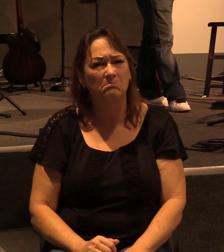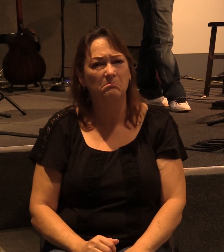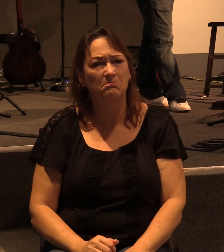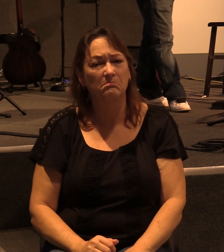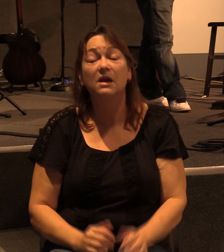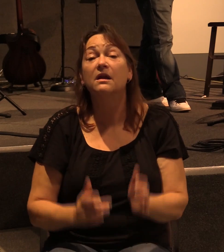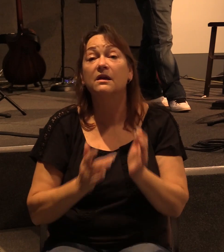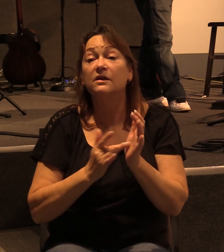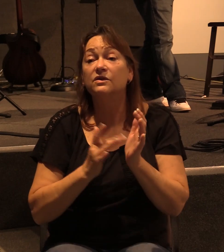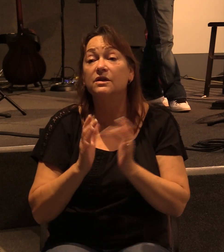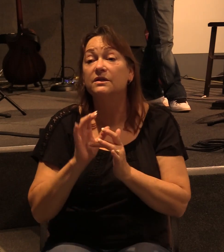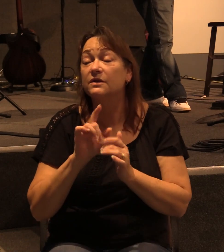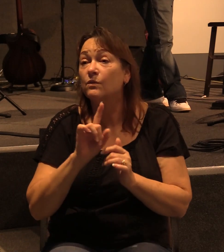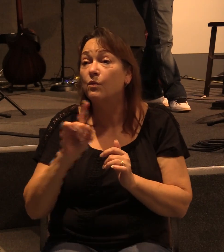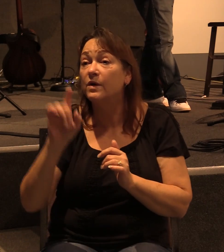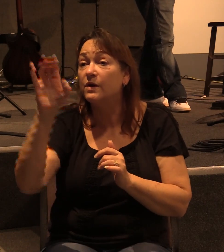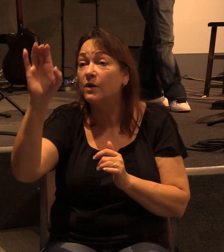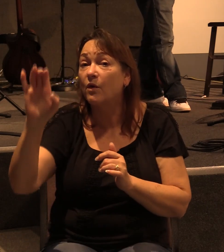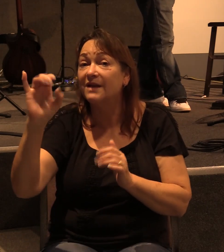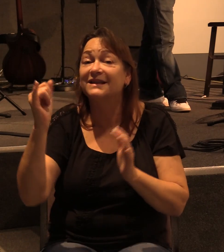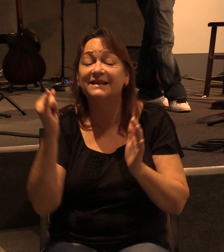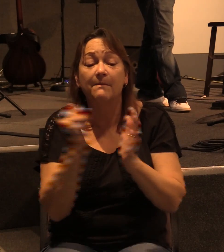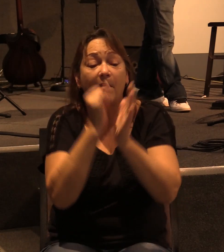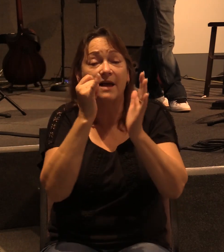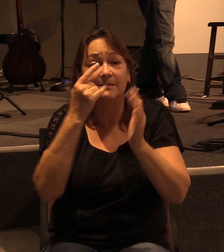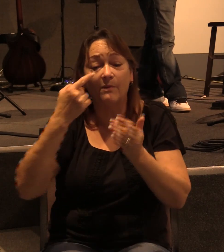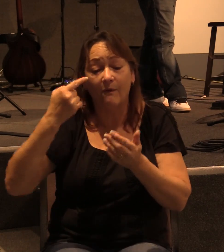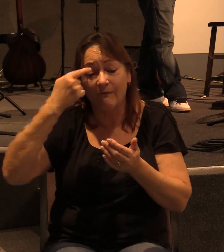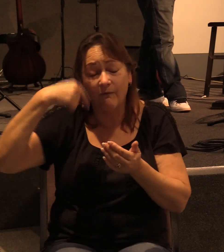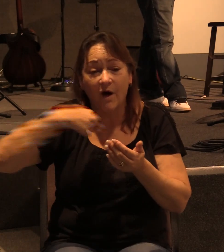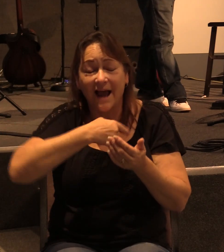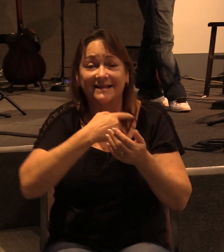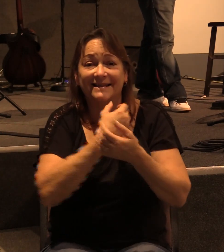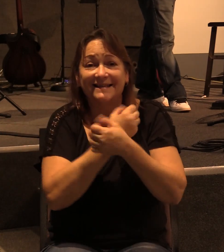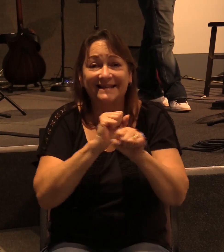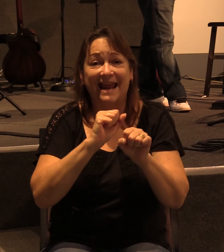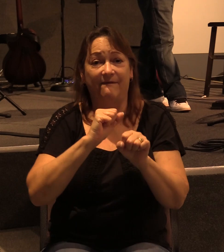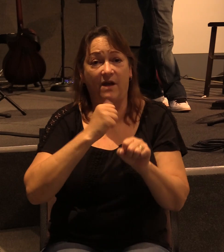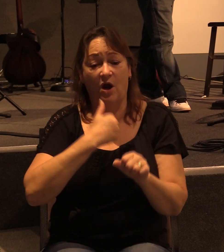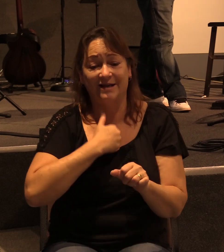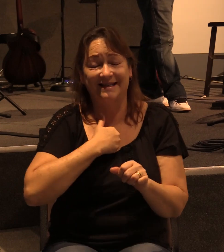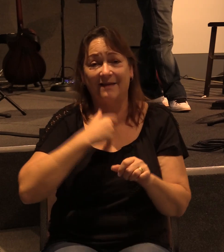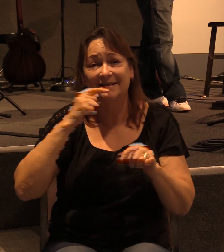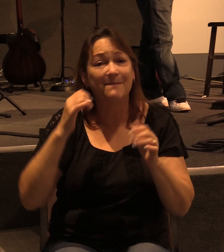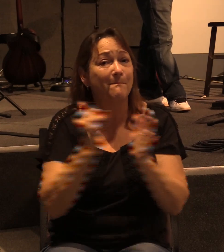Jesus went to the cross because it was impossible for us to save ourselves.